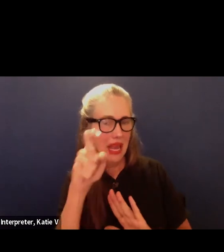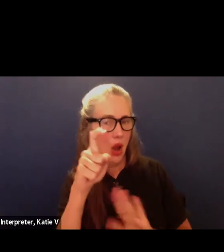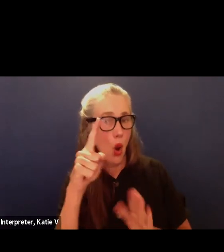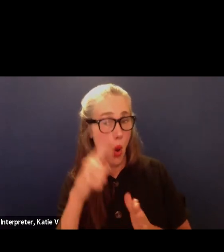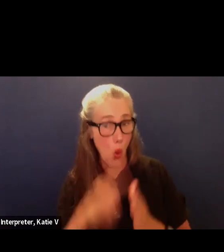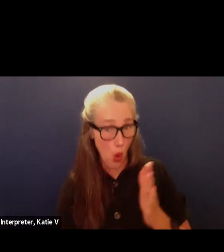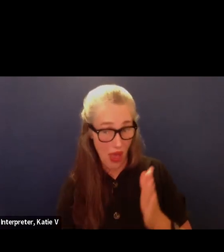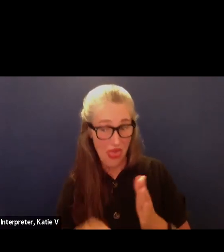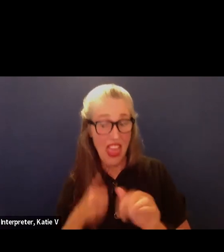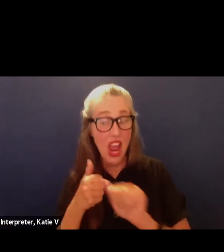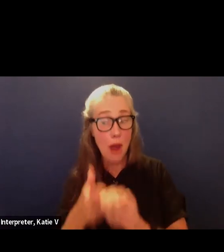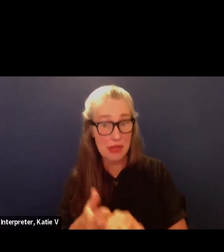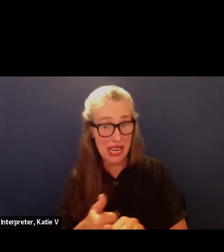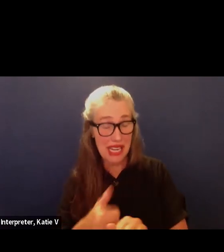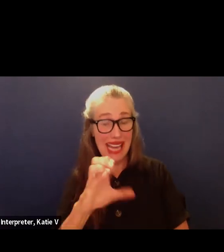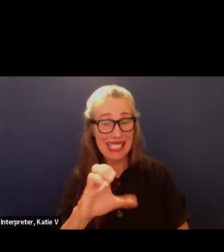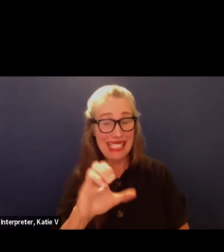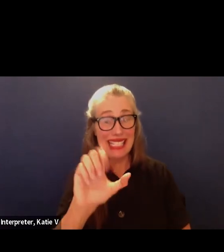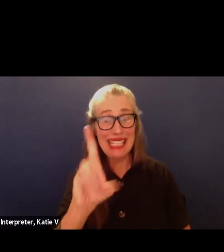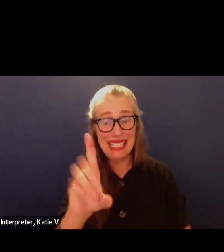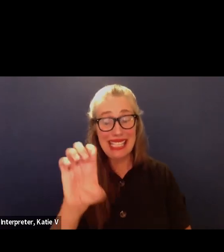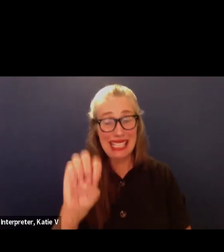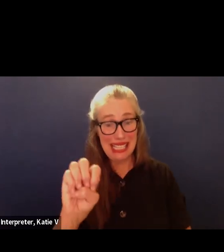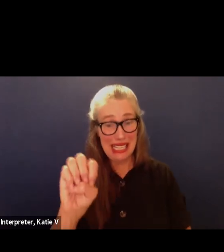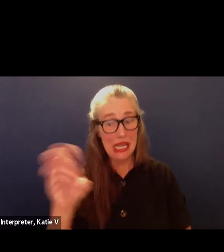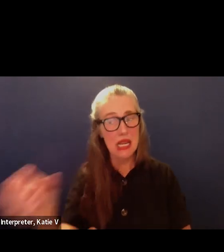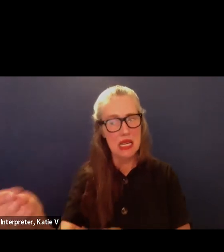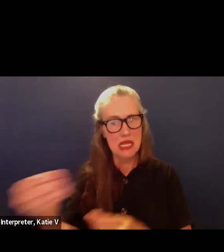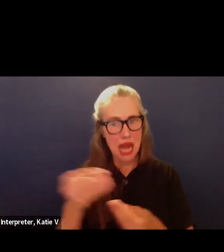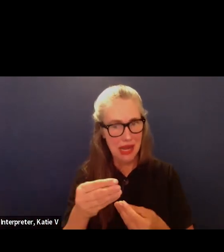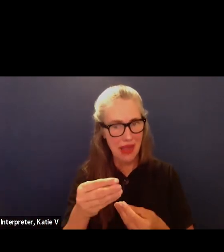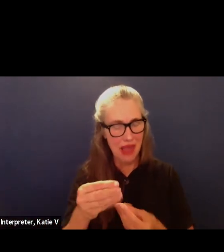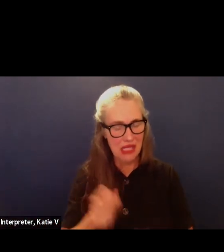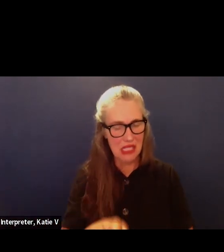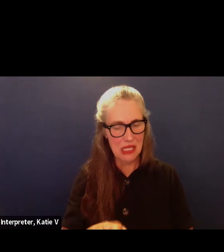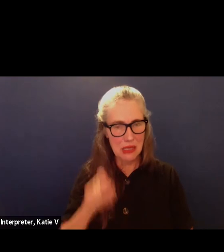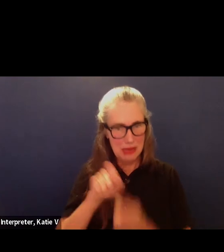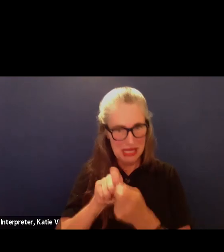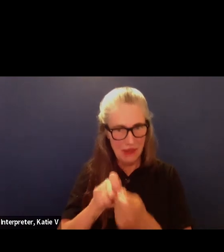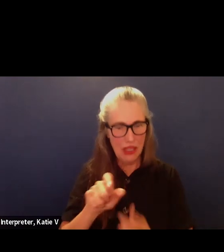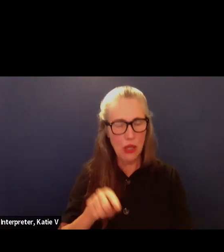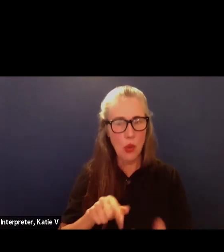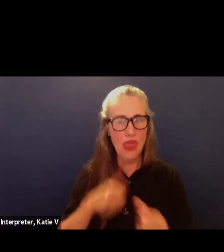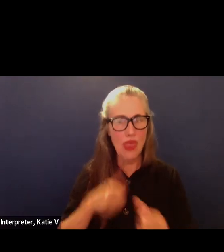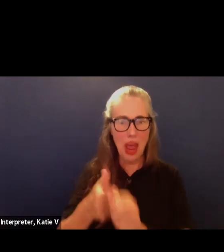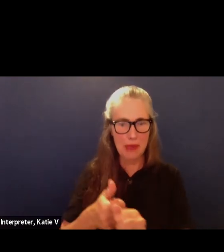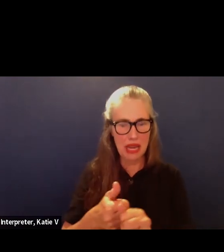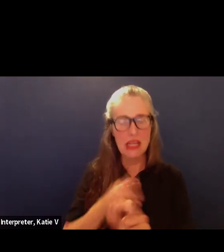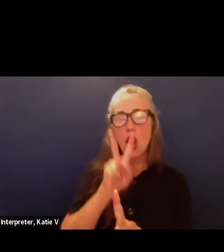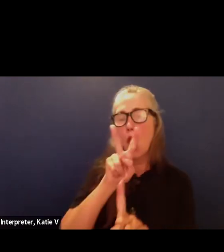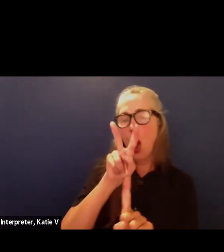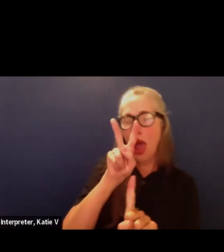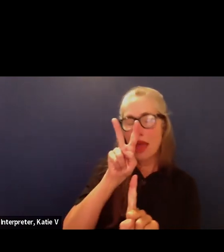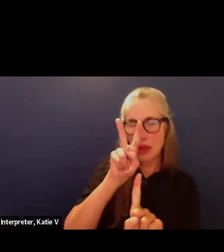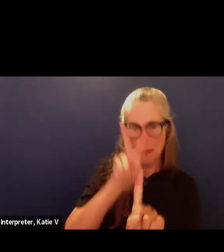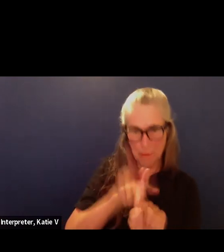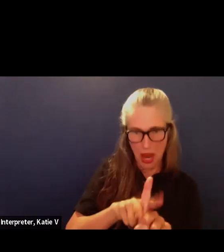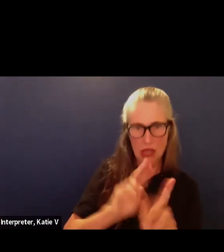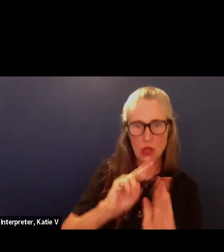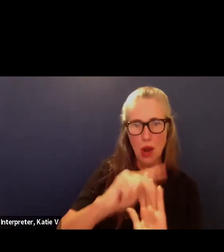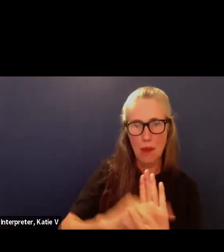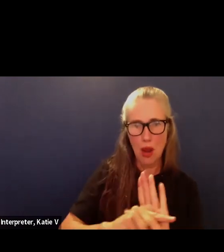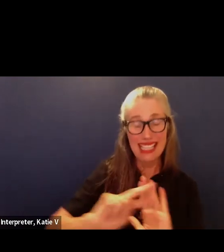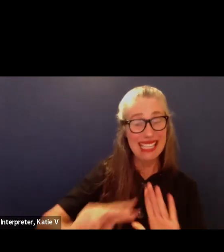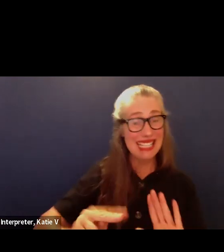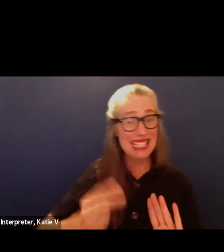what they update at CDE and to apply it directly into our policy. The second thing I'd actually bring up as